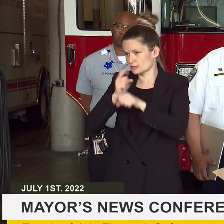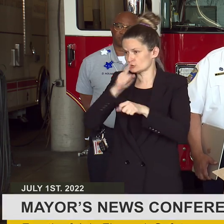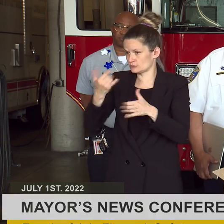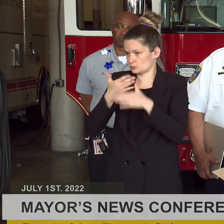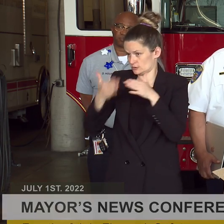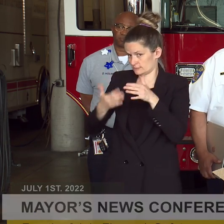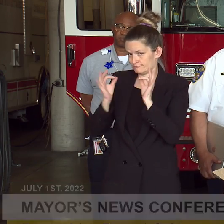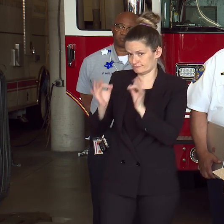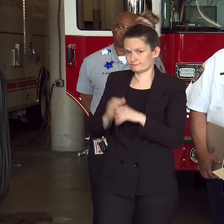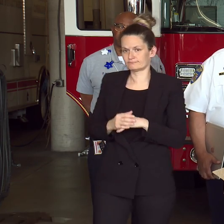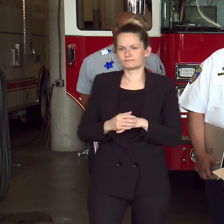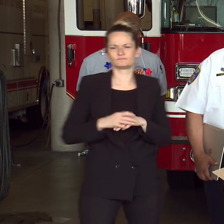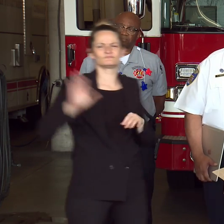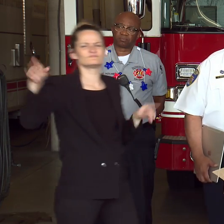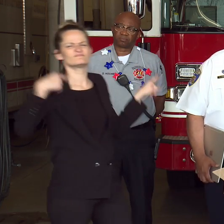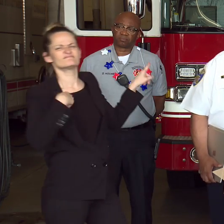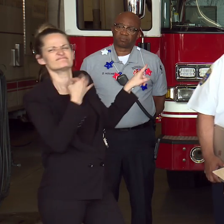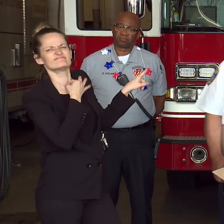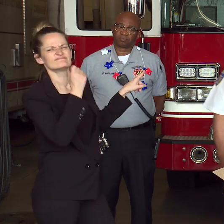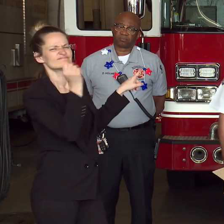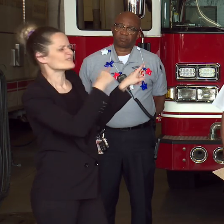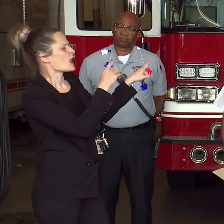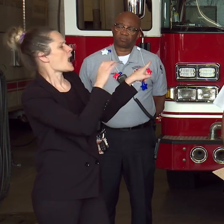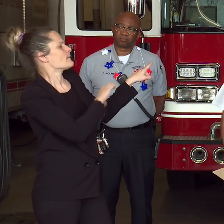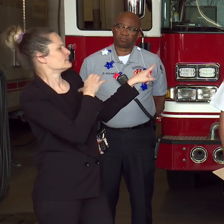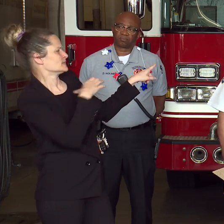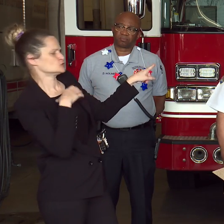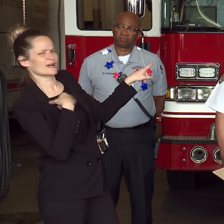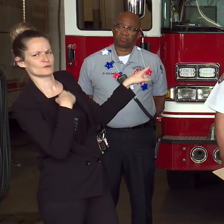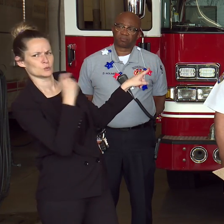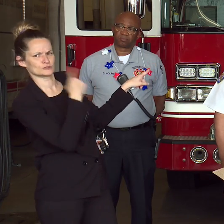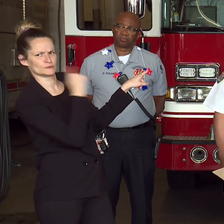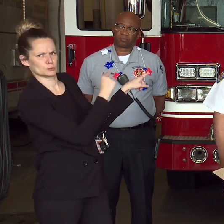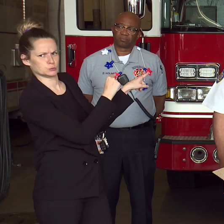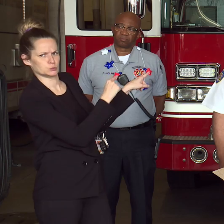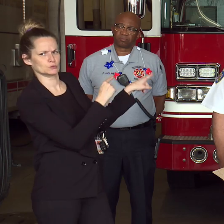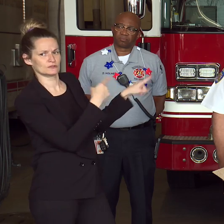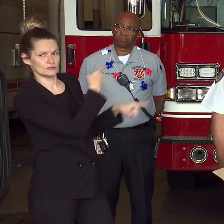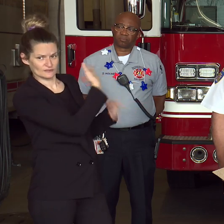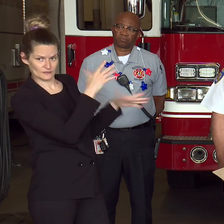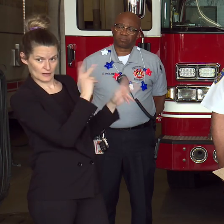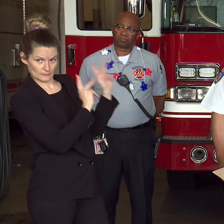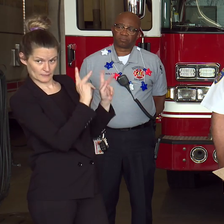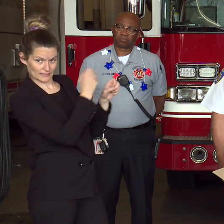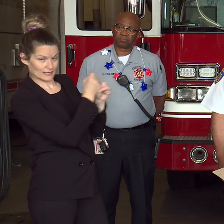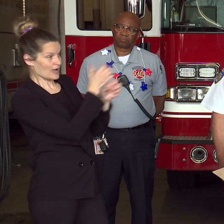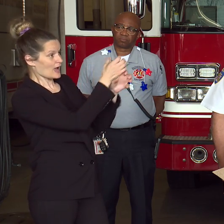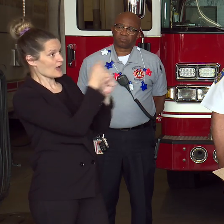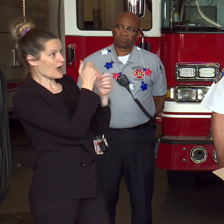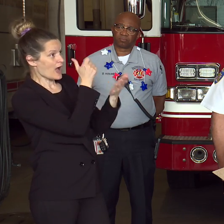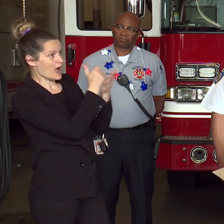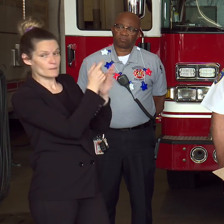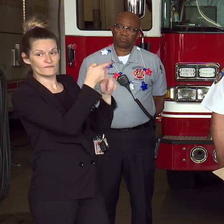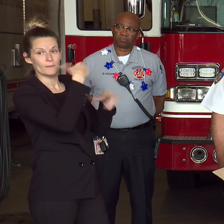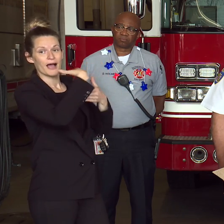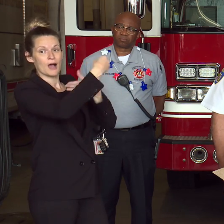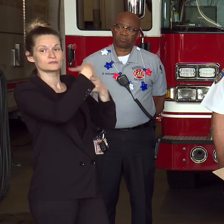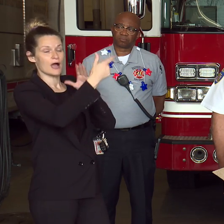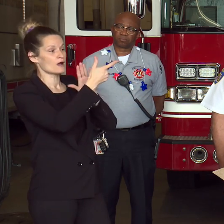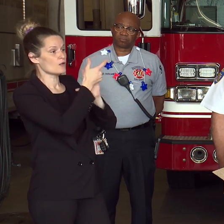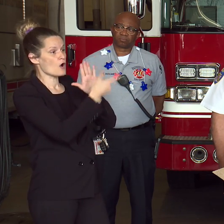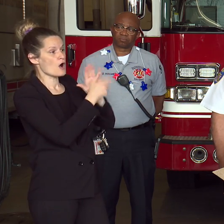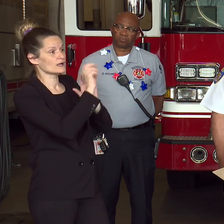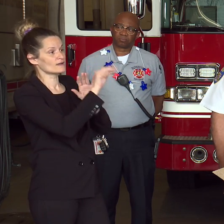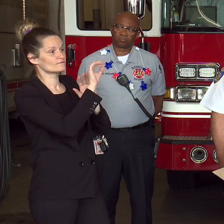I also have a question for the commissioner. Will the department be receiving help from outside law enforcement agencies? If so, who